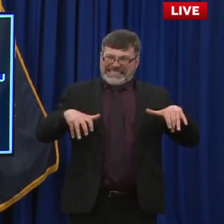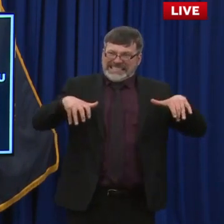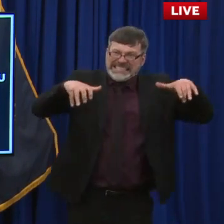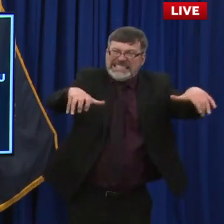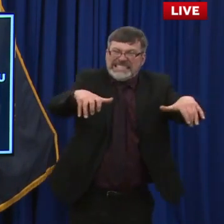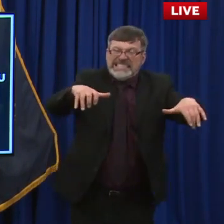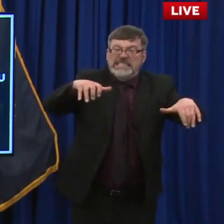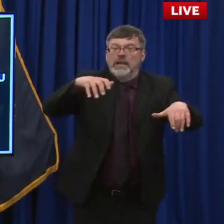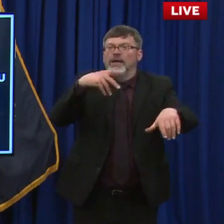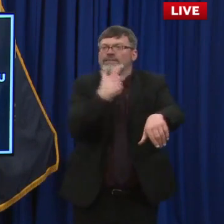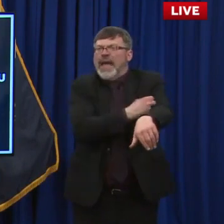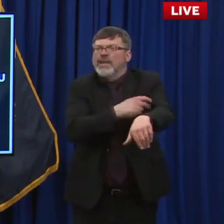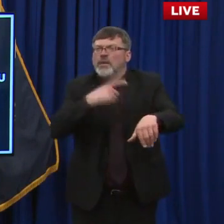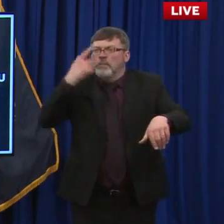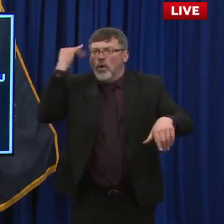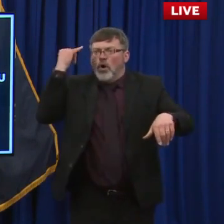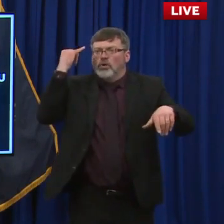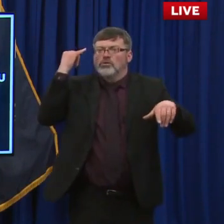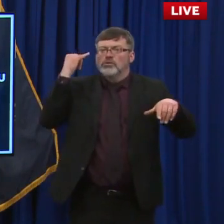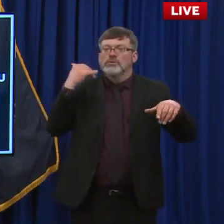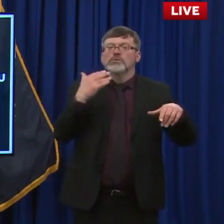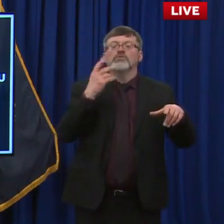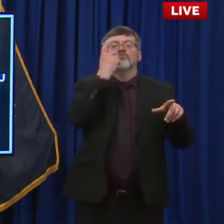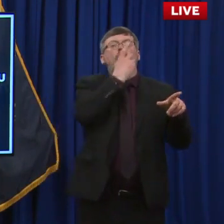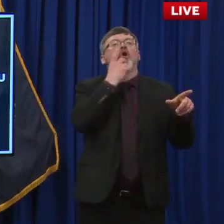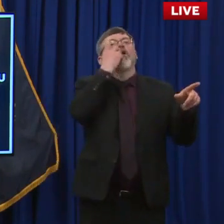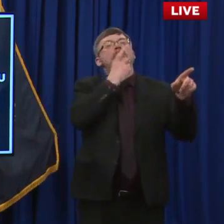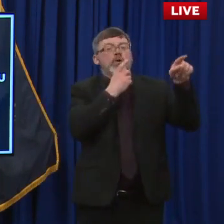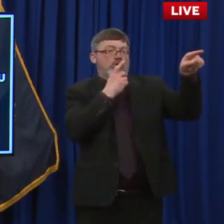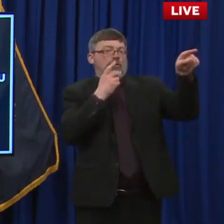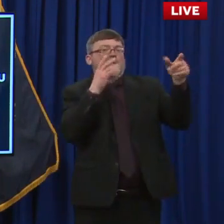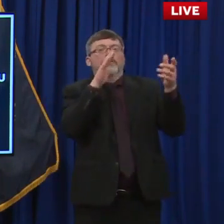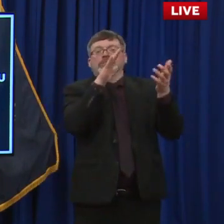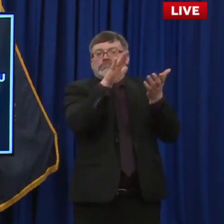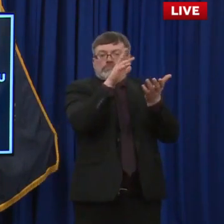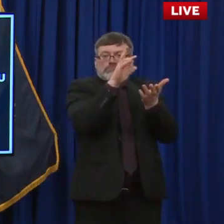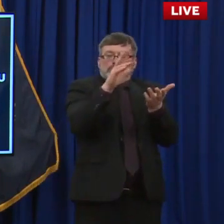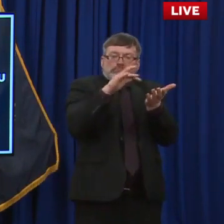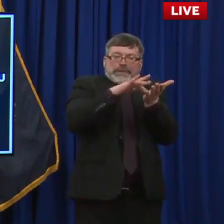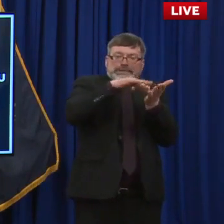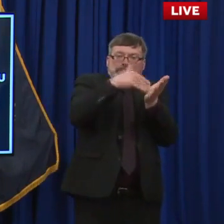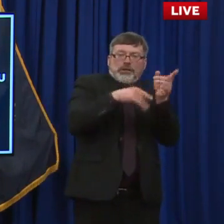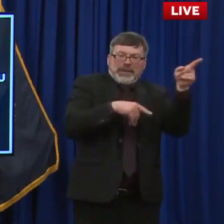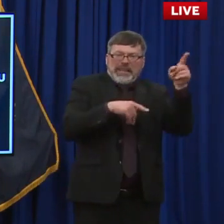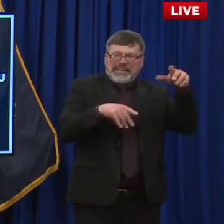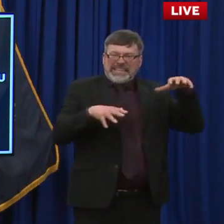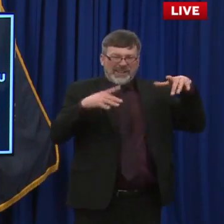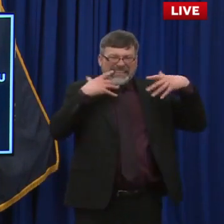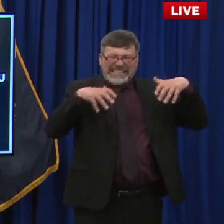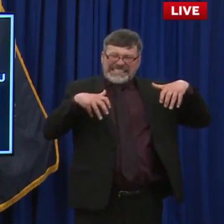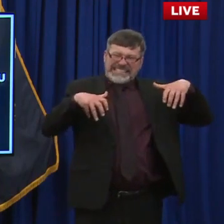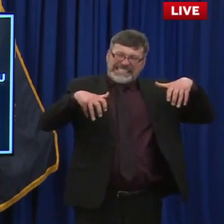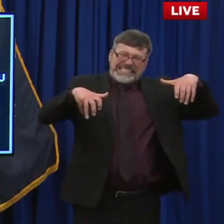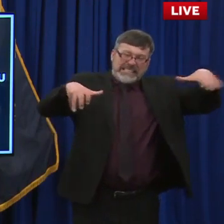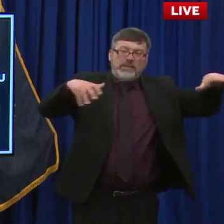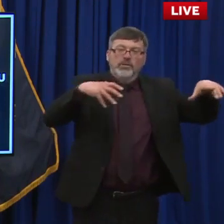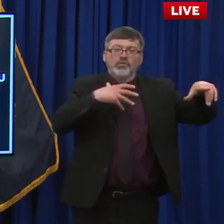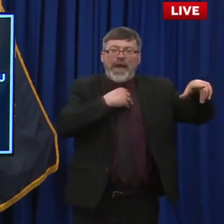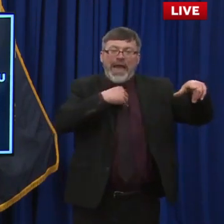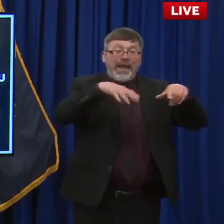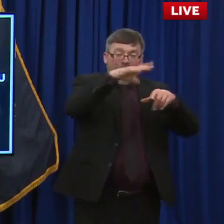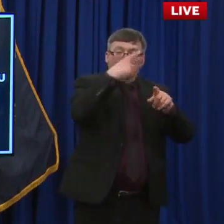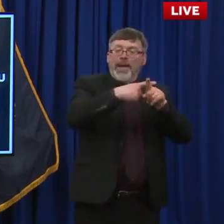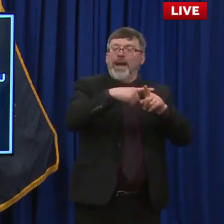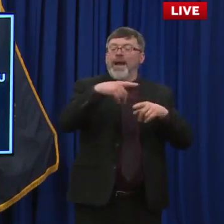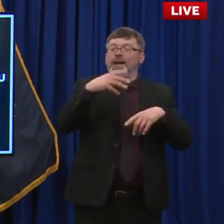health care workers. So there's a lot of factors when you look at the county level like that. What we're doing in New Hampshire is using a different index than